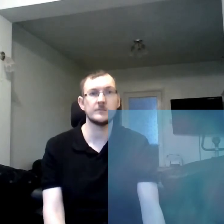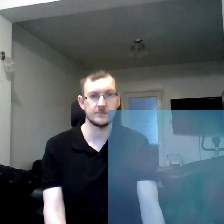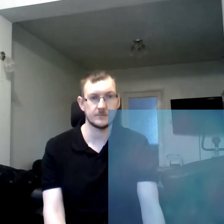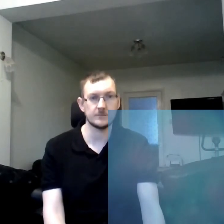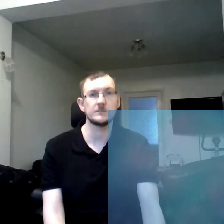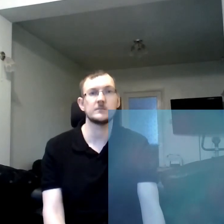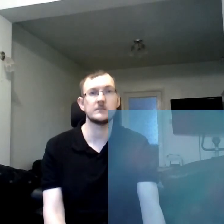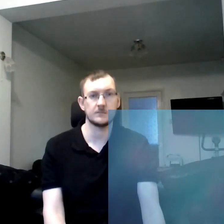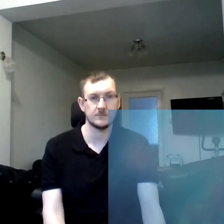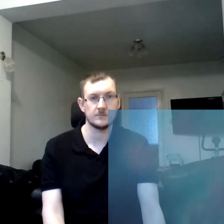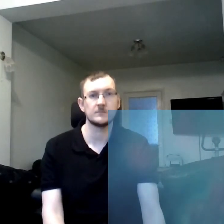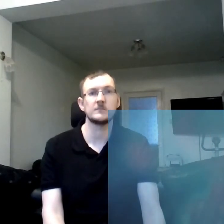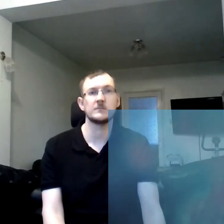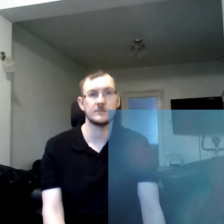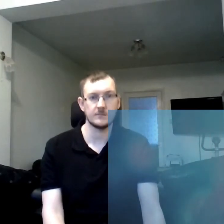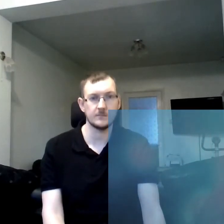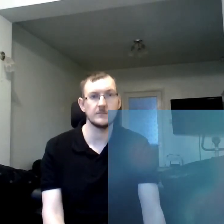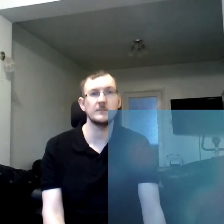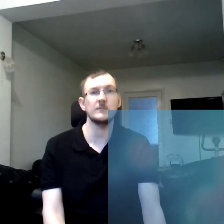What can I bring to the King of Kings?